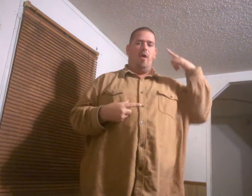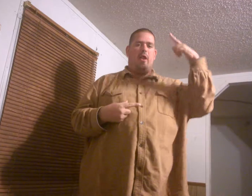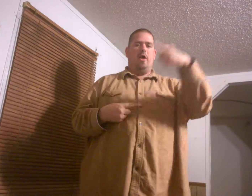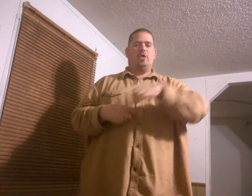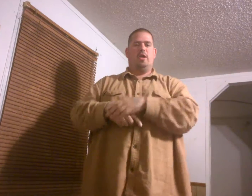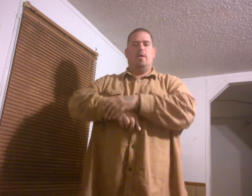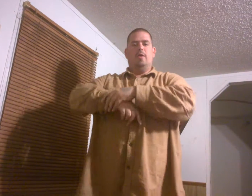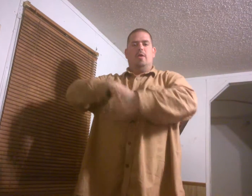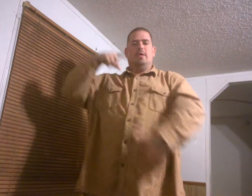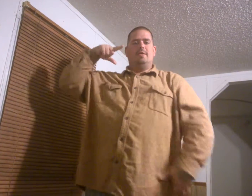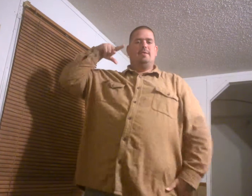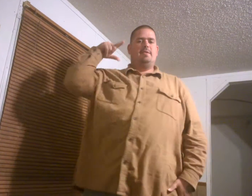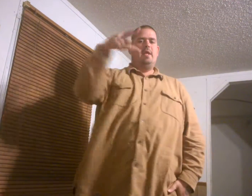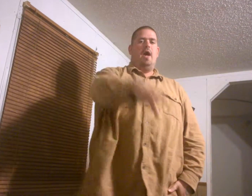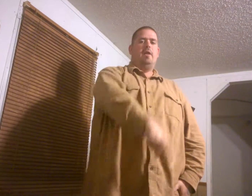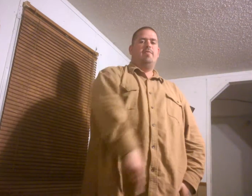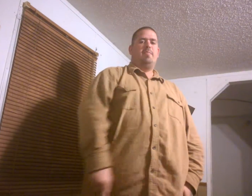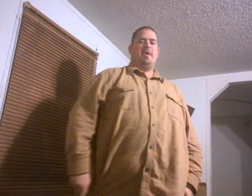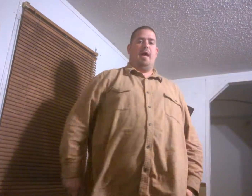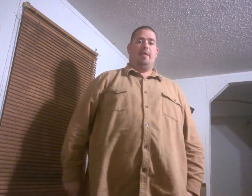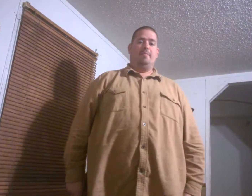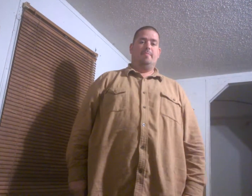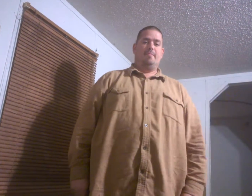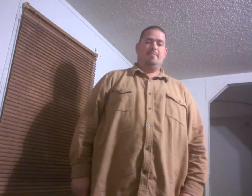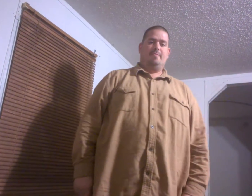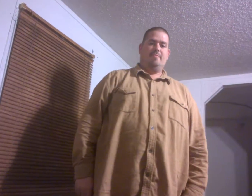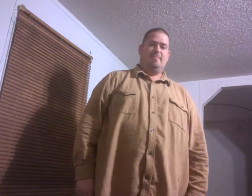all that good shit see y'all on the flip side you